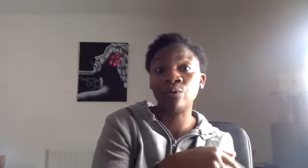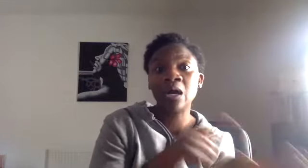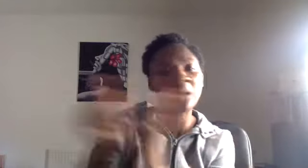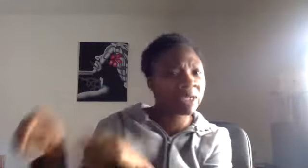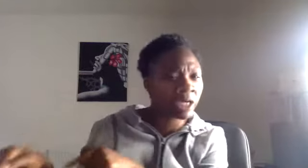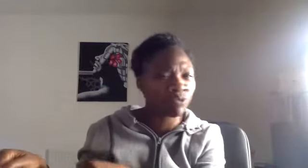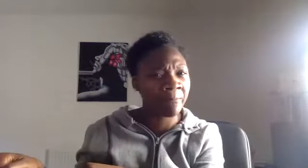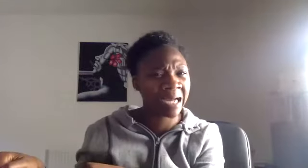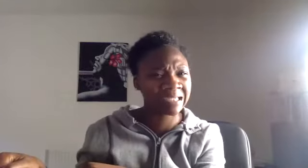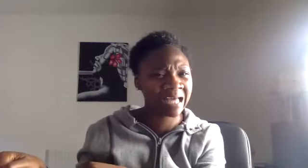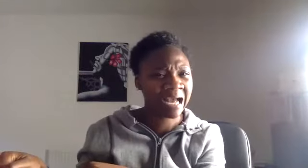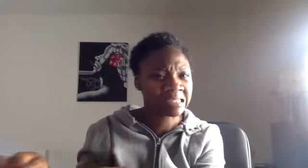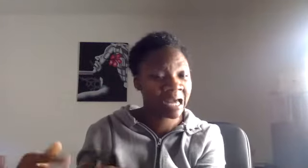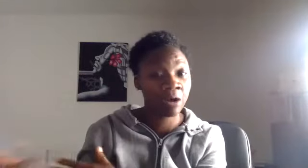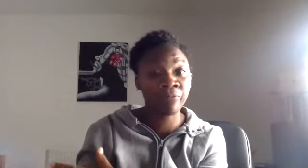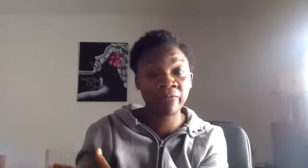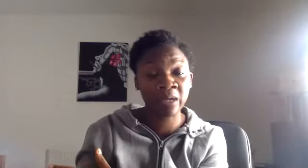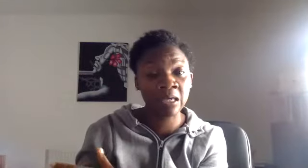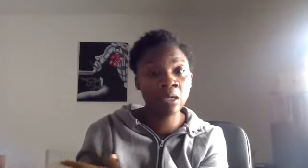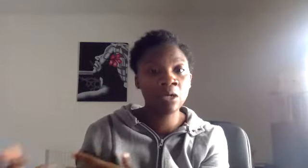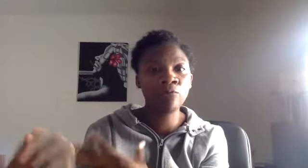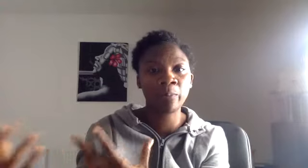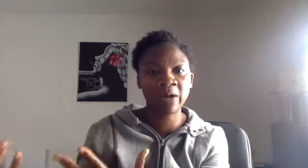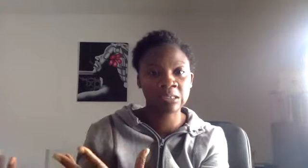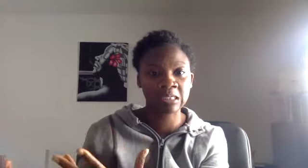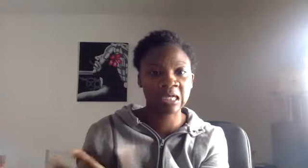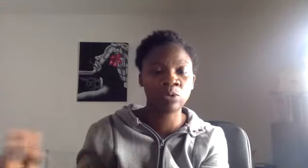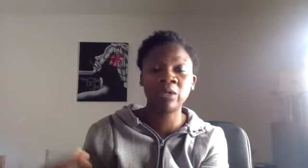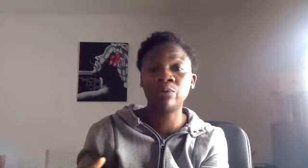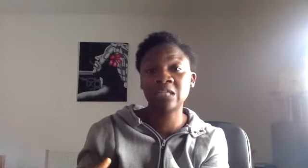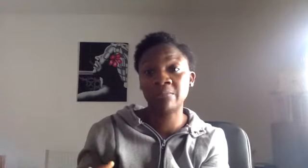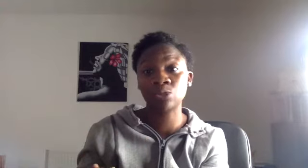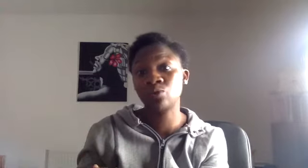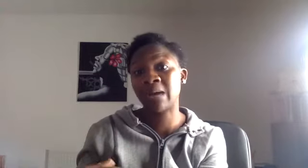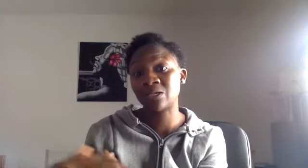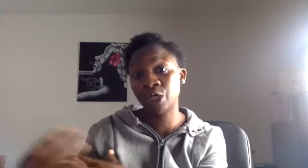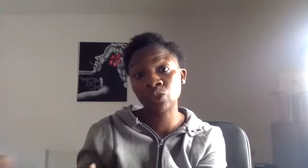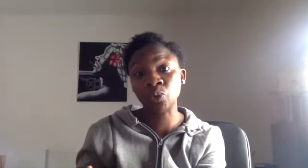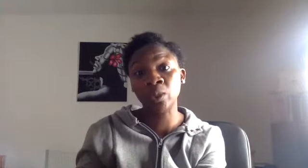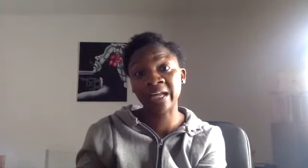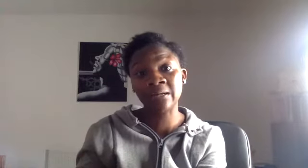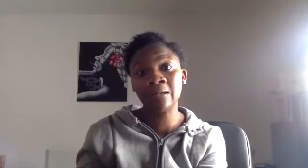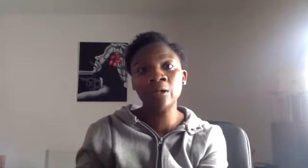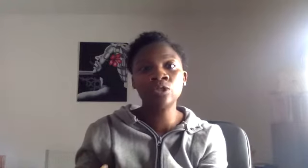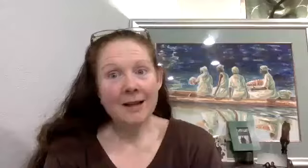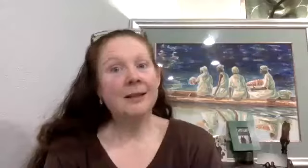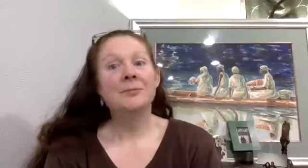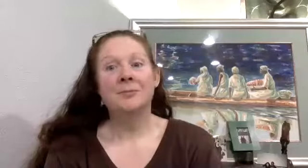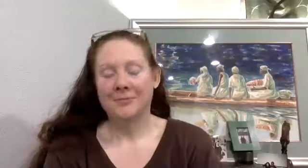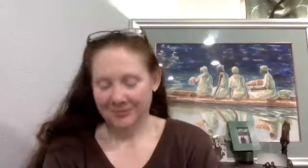Am I going right back to that? Is that healthy for me? You've got parents that are saying, do I really want to take my children back to homeschooling? Exactly. You know,